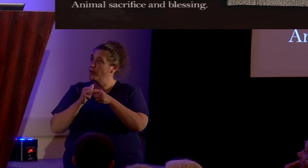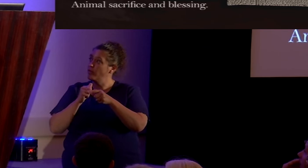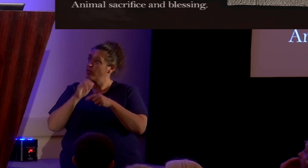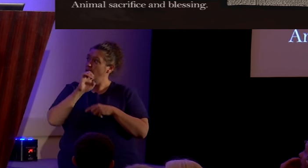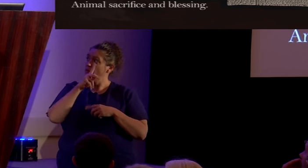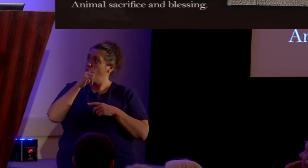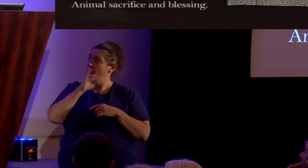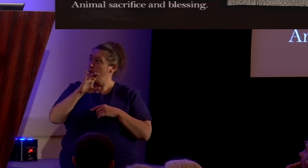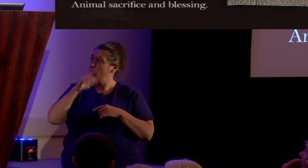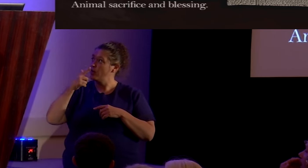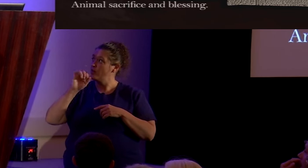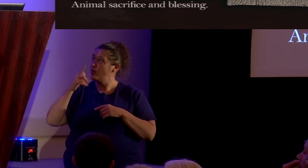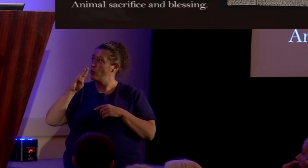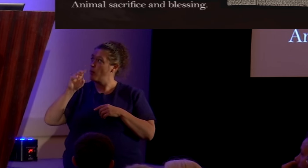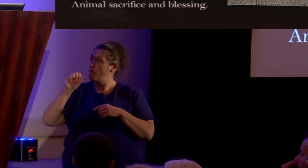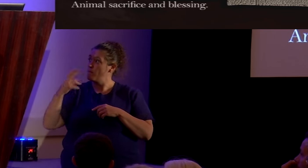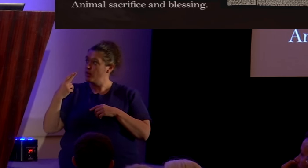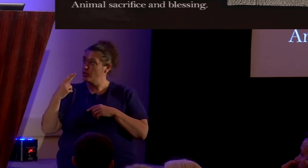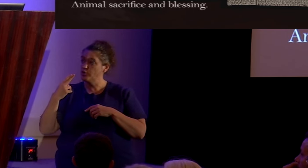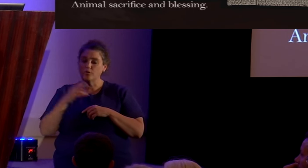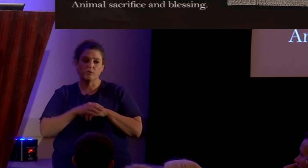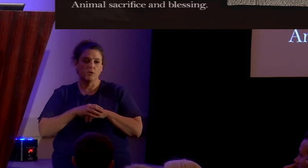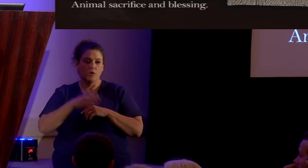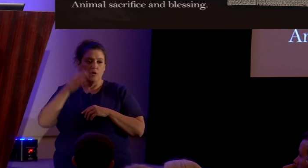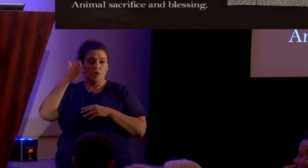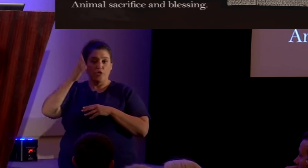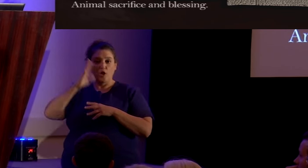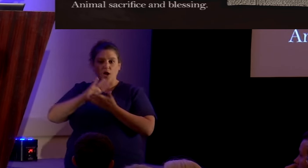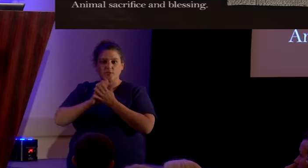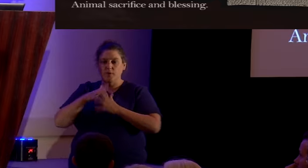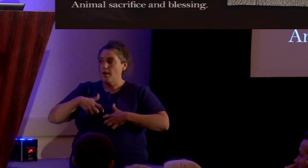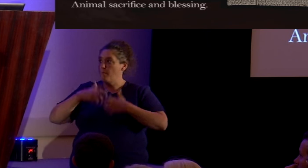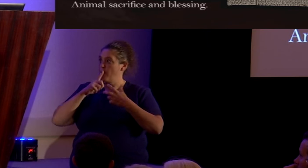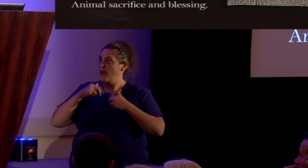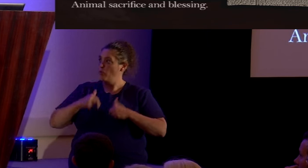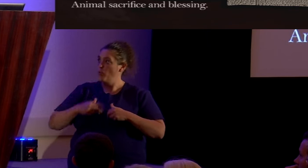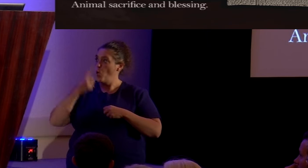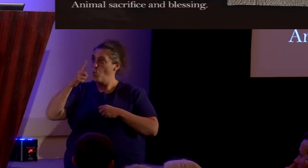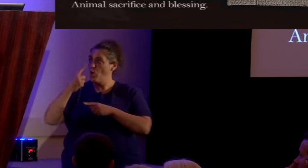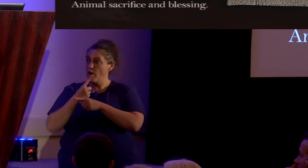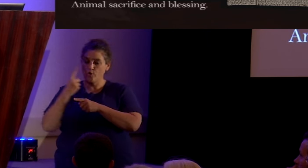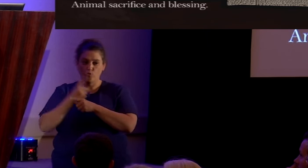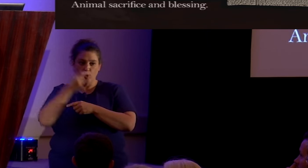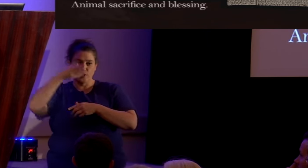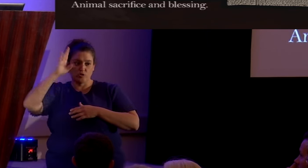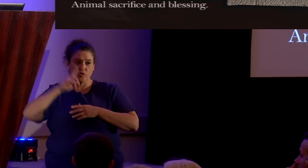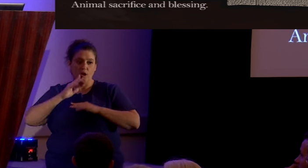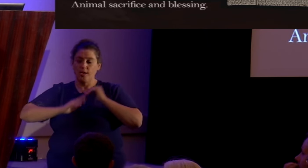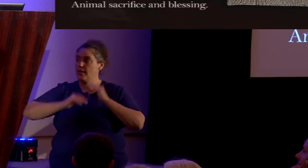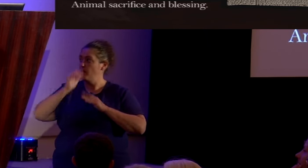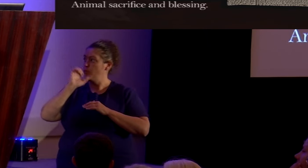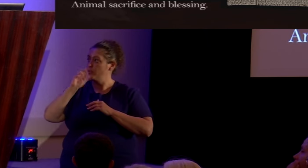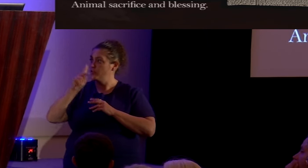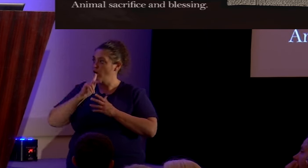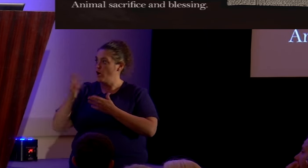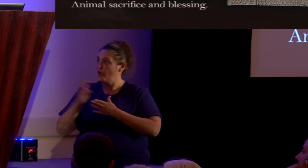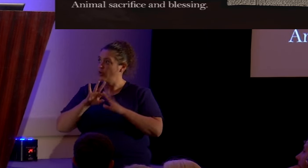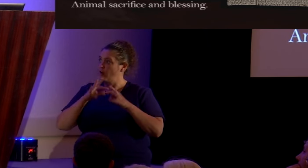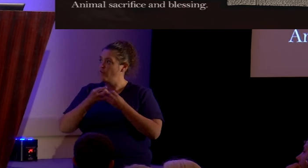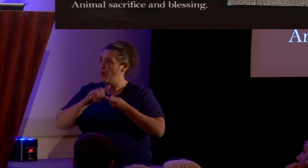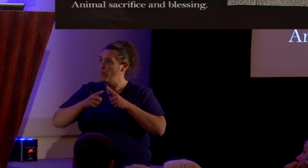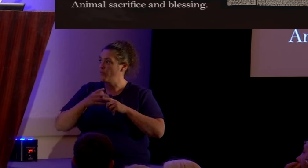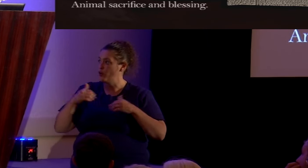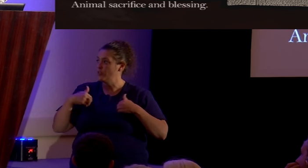Gilgamesh, right? Babylonian gods grow irritated with humankind. One righteous guy, he builds an ark to carry family, friends, and